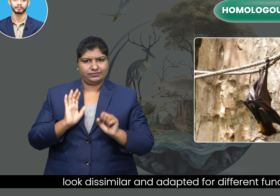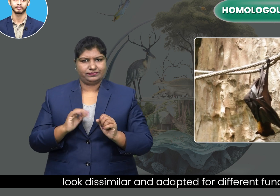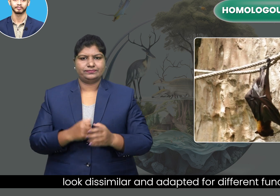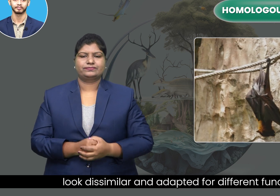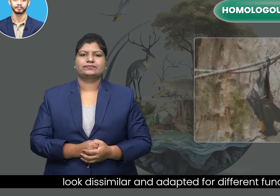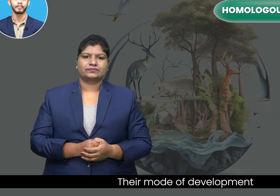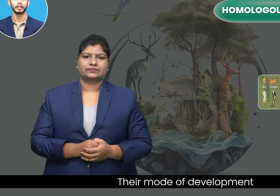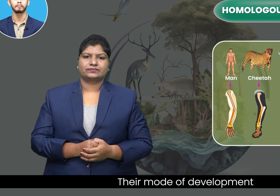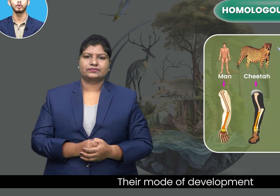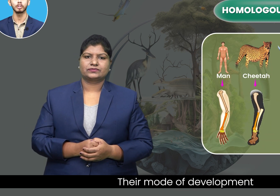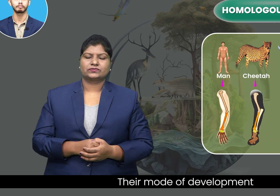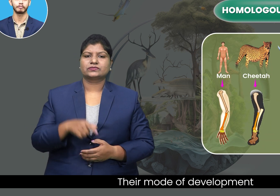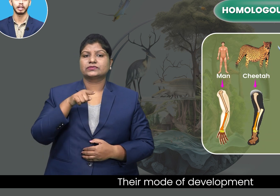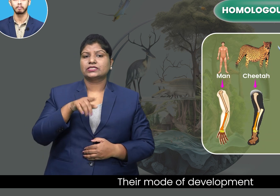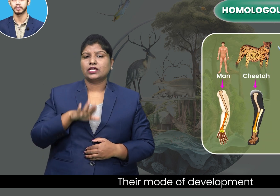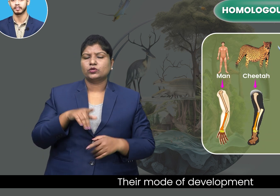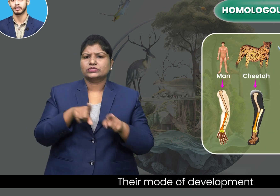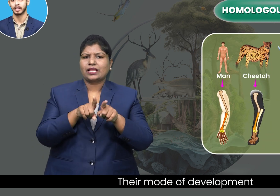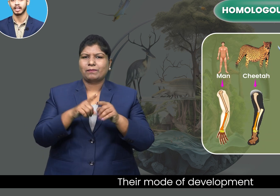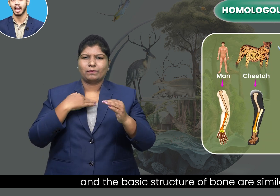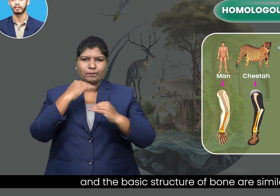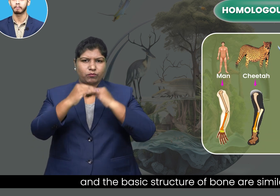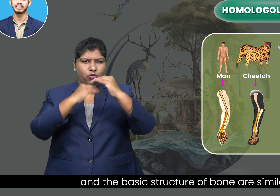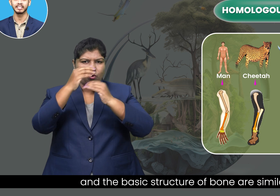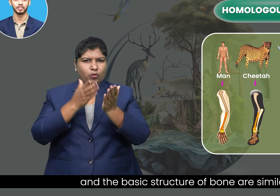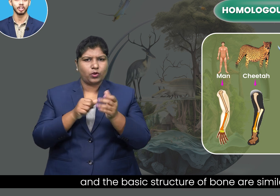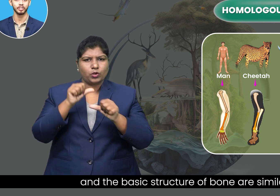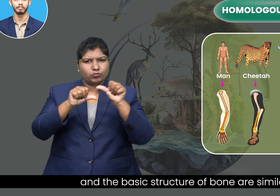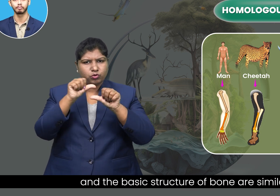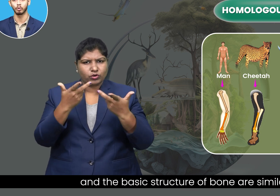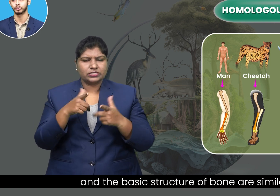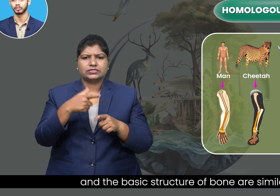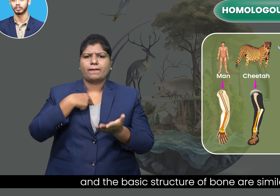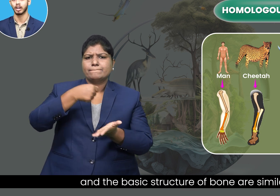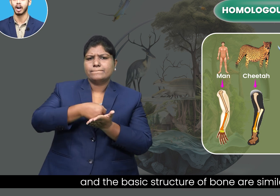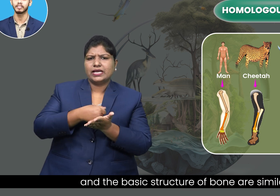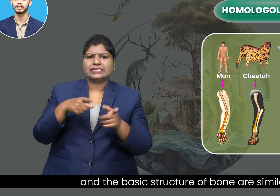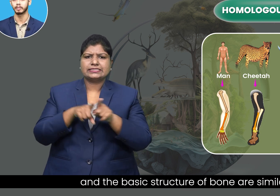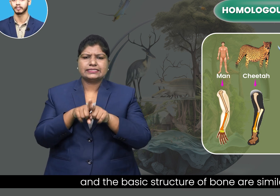Their mode of development and the basic structure of bones are similar.